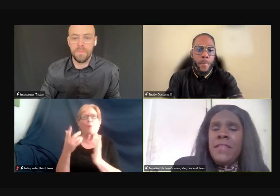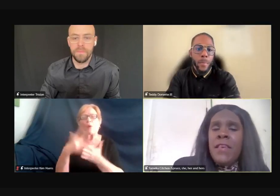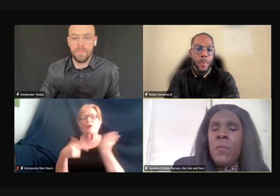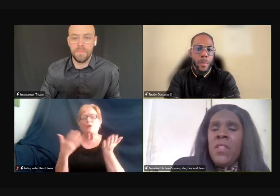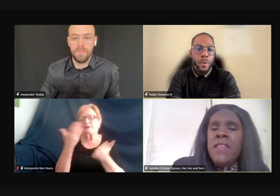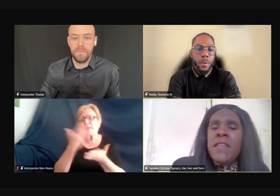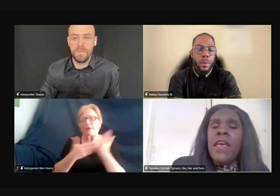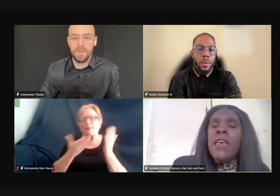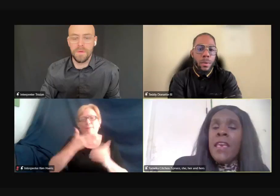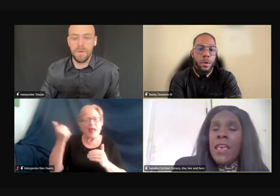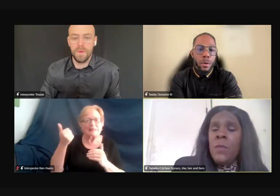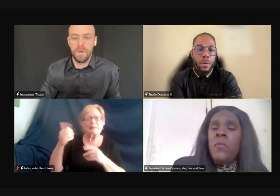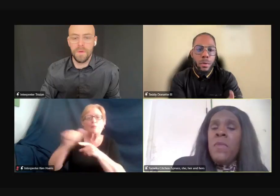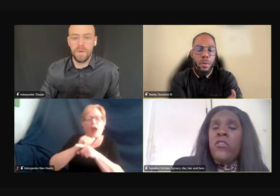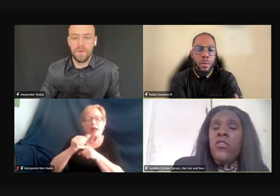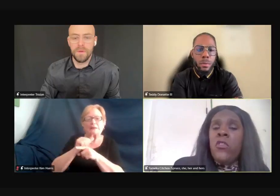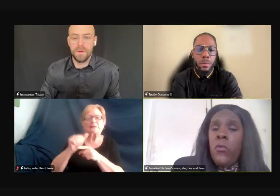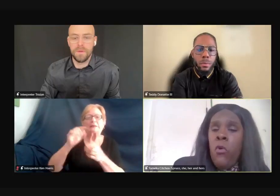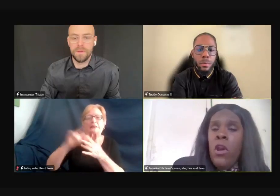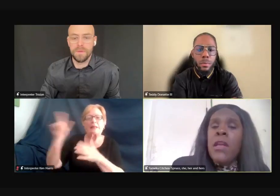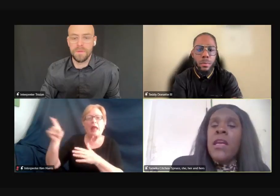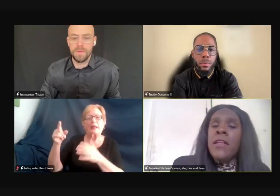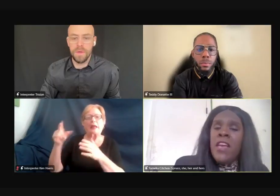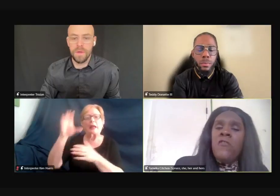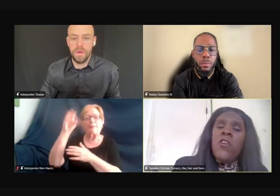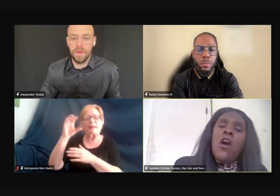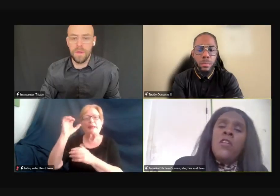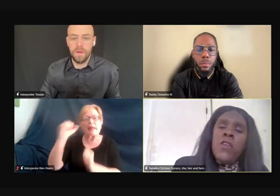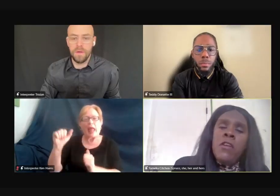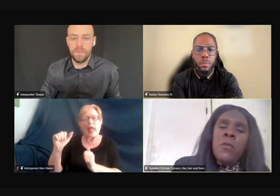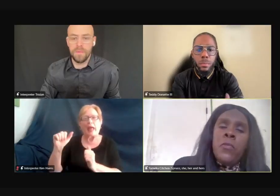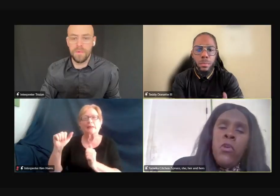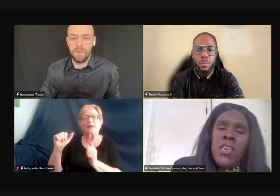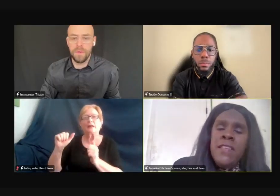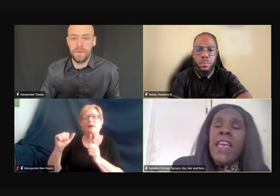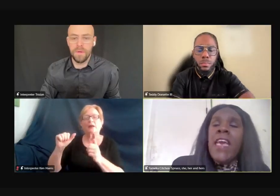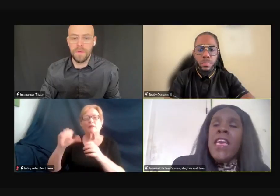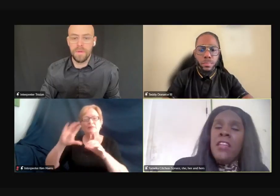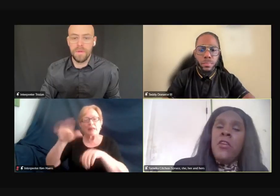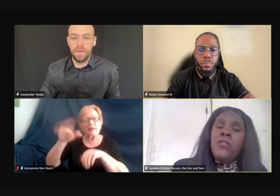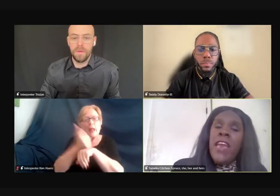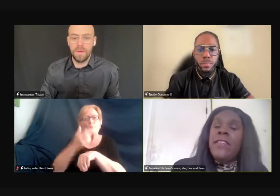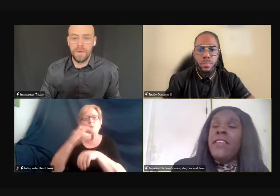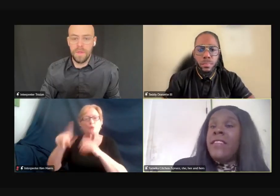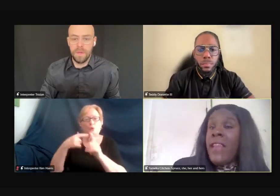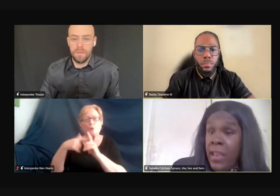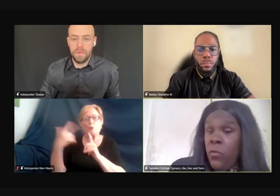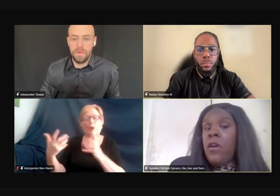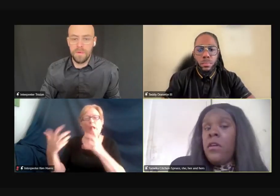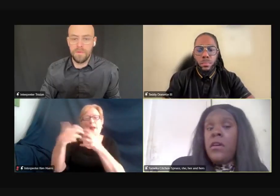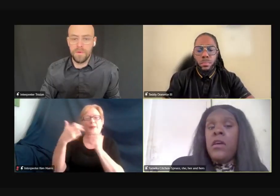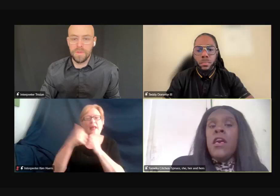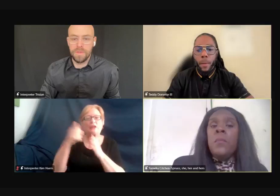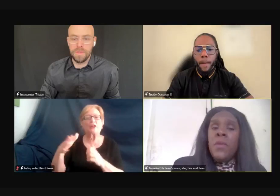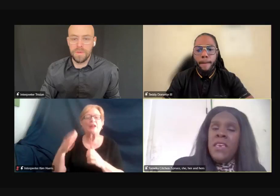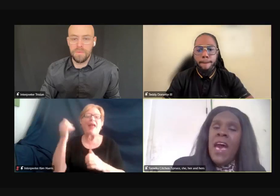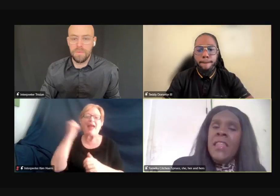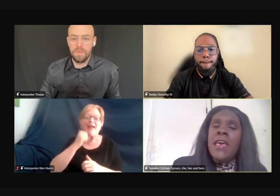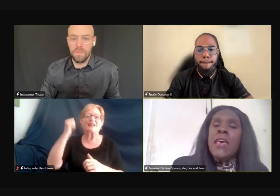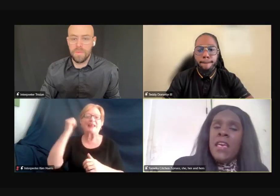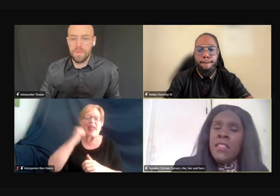practices companies can implement to support deaf and hard of hearing employees in their day-to-day work